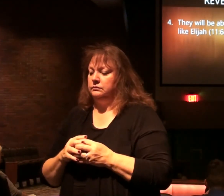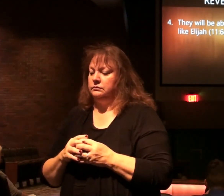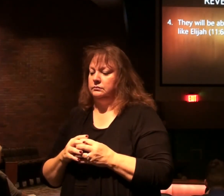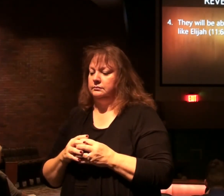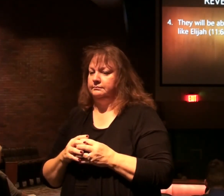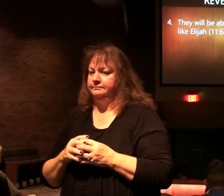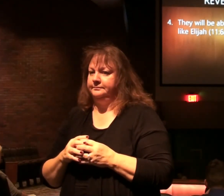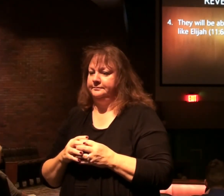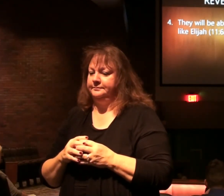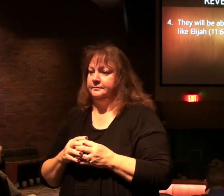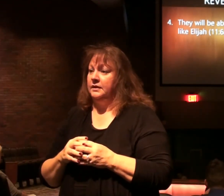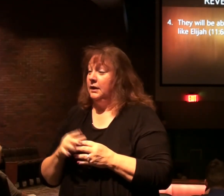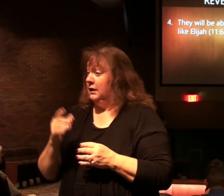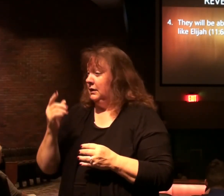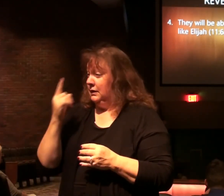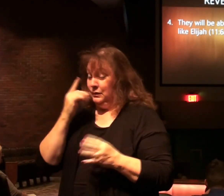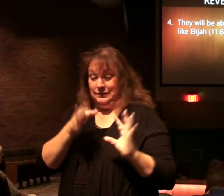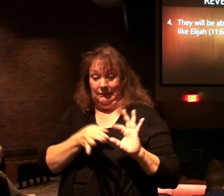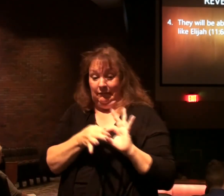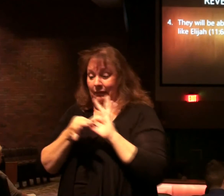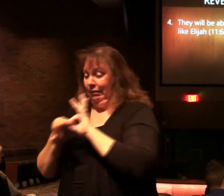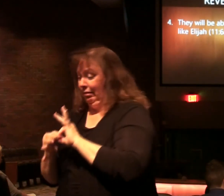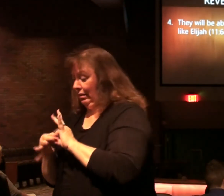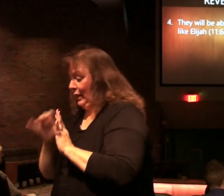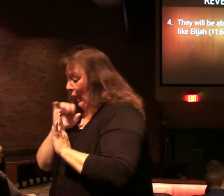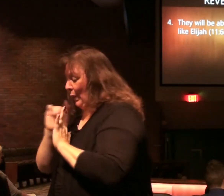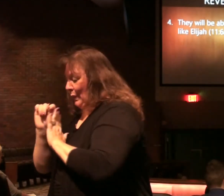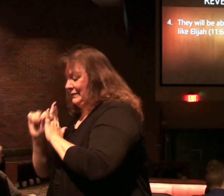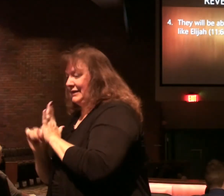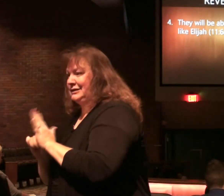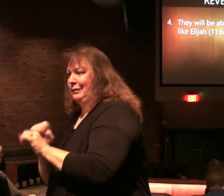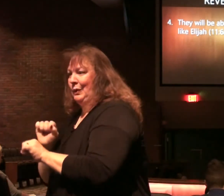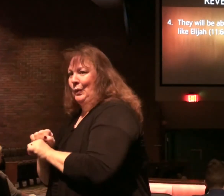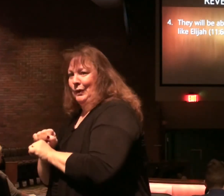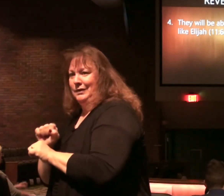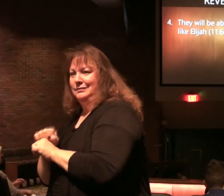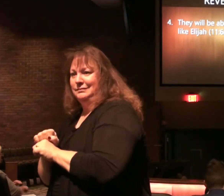17. So you see the connection. The Old Testament ministries.